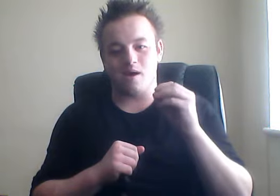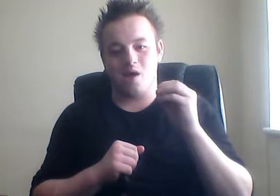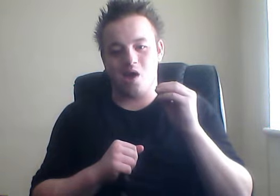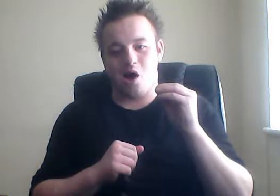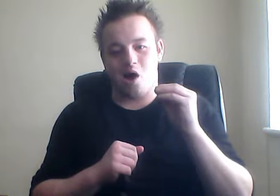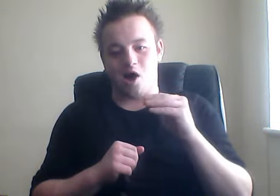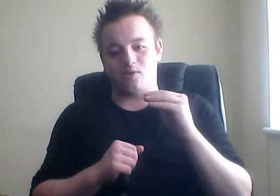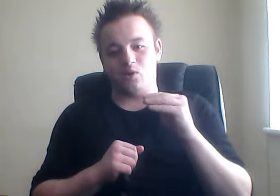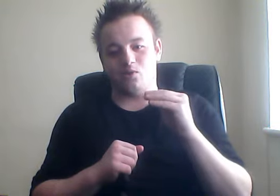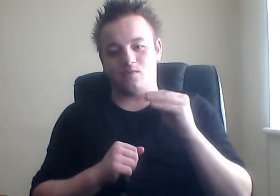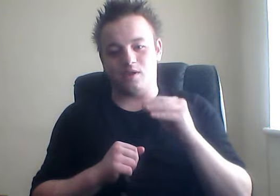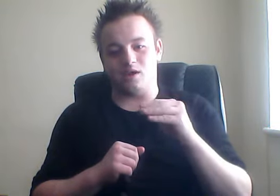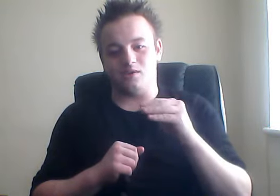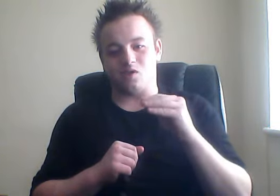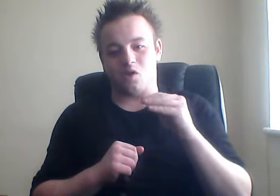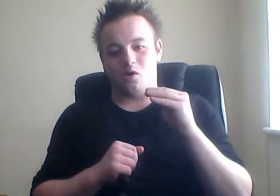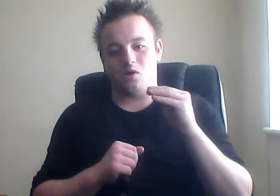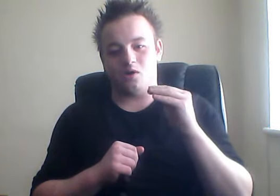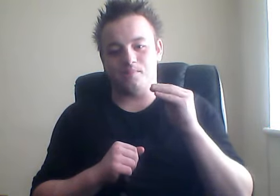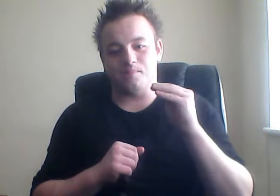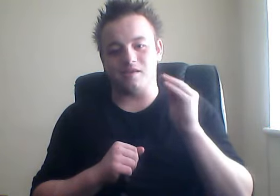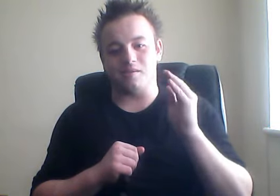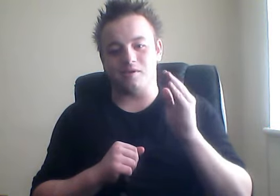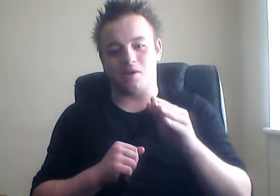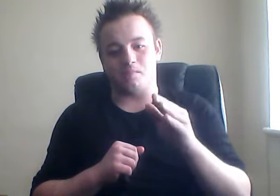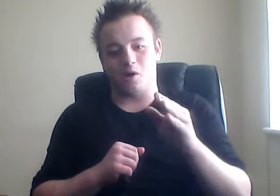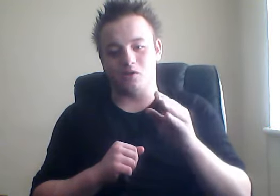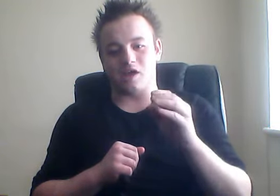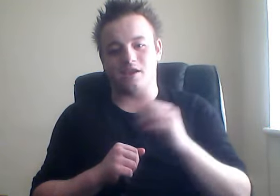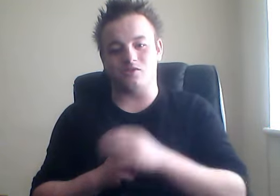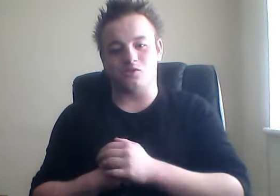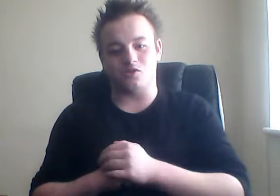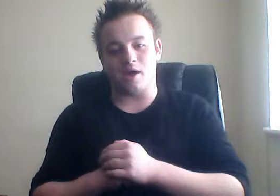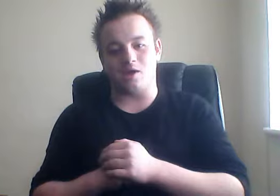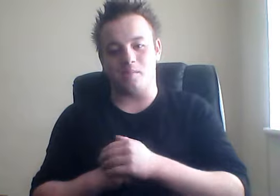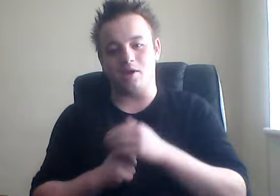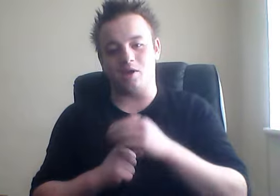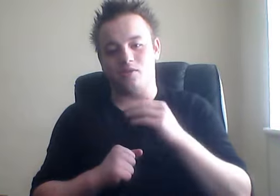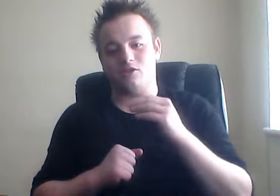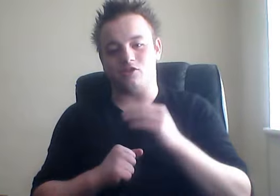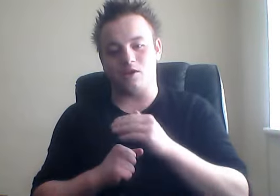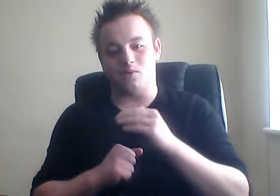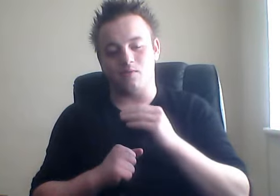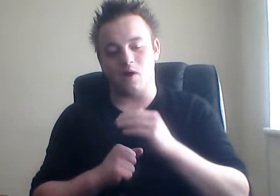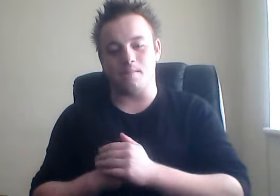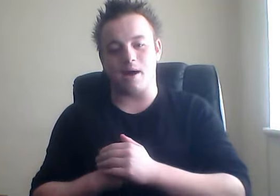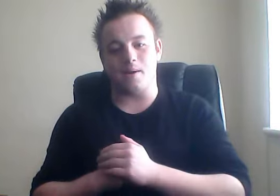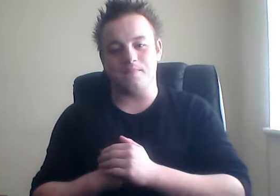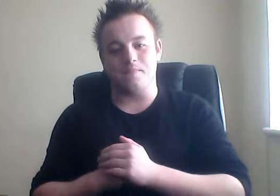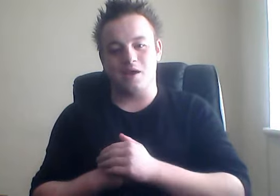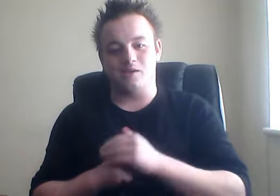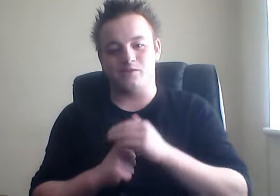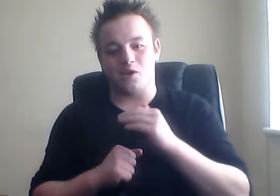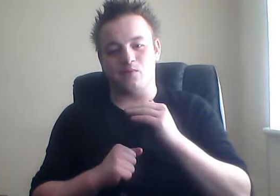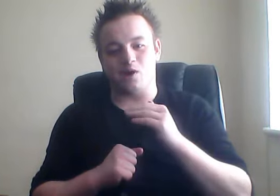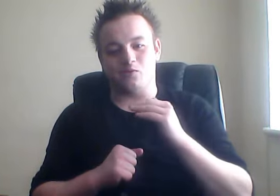high viewed videos, it's in my sub box and there's also a comment on the channel about it. So if you guys would